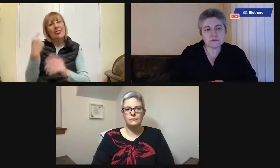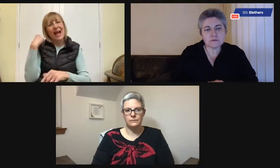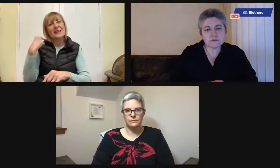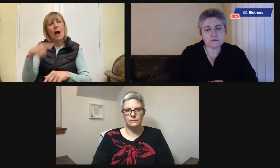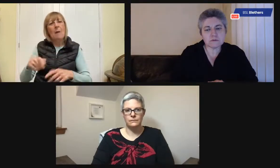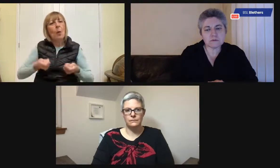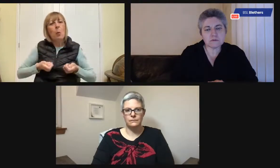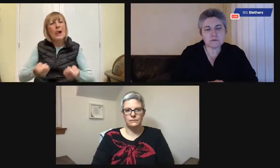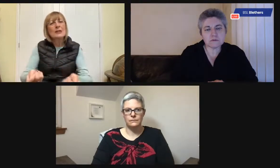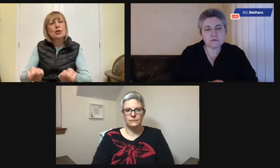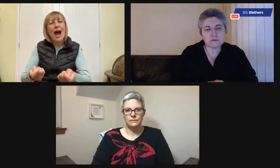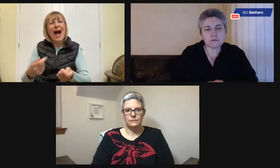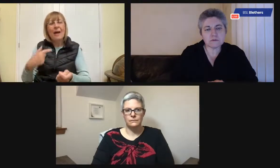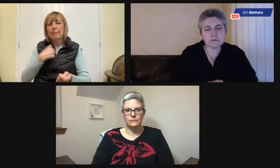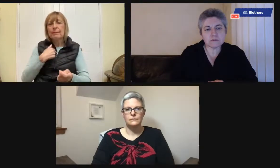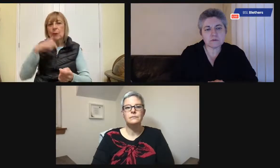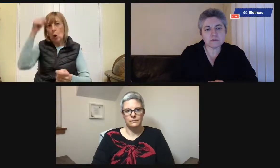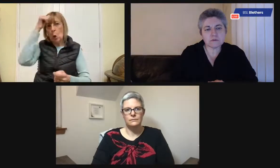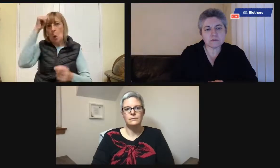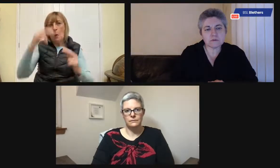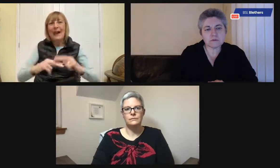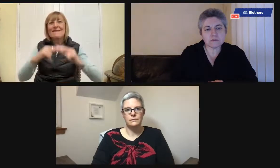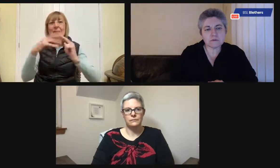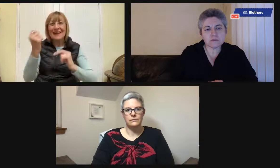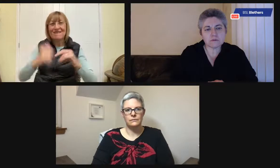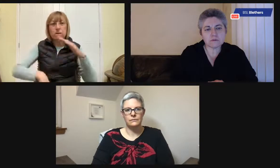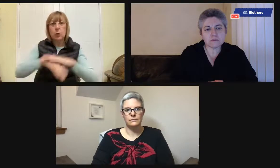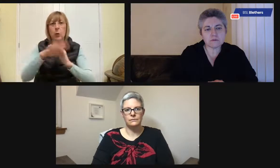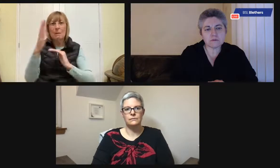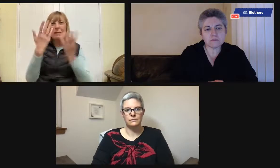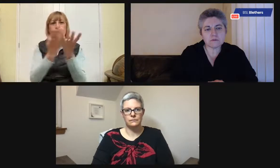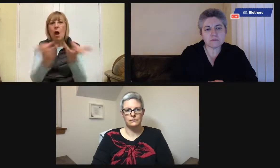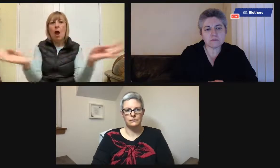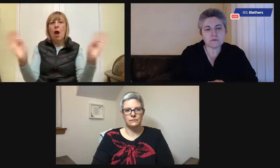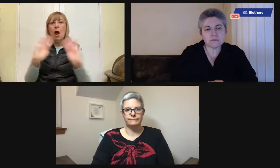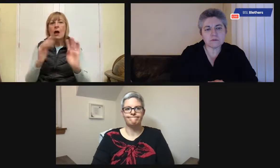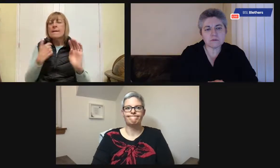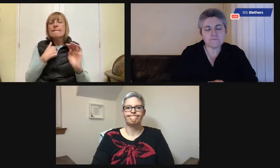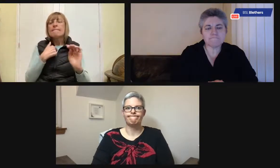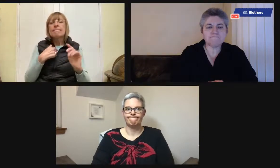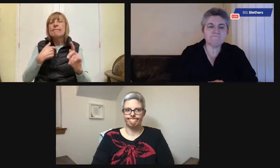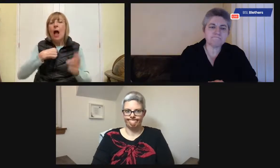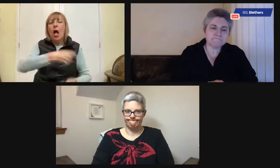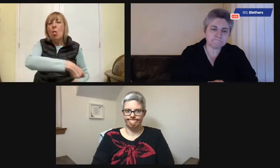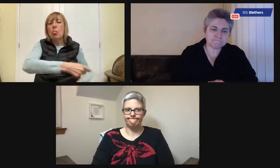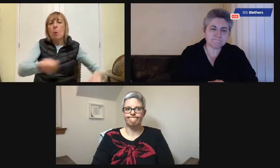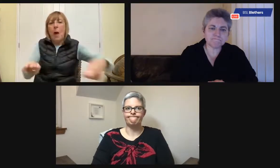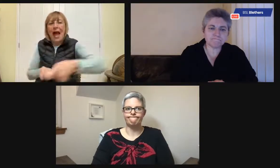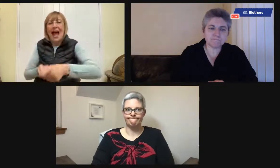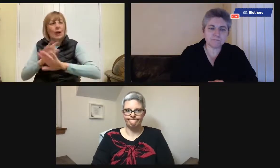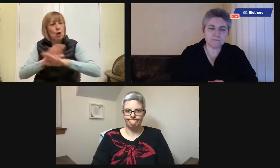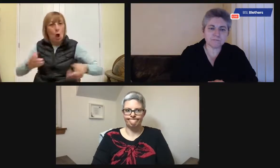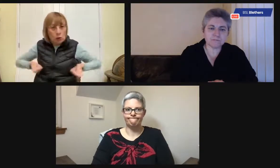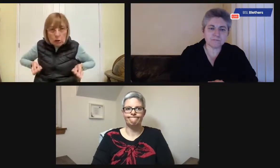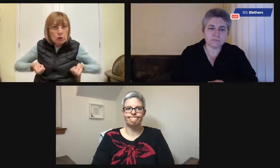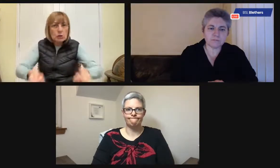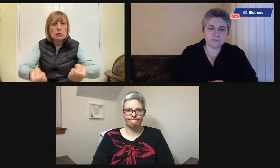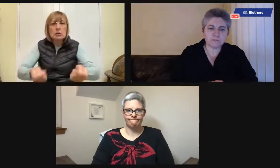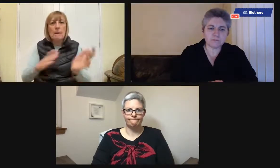had a lift. And my mum was in a wheelchair at that time. And then the lift was entirely mirrored.